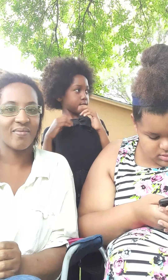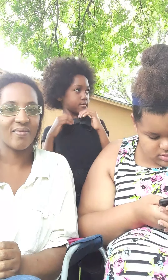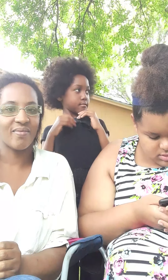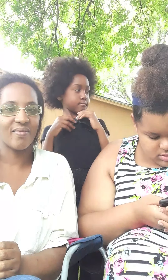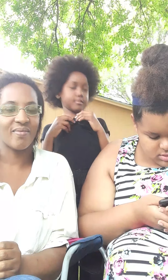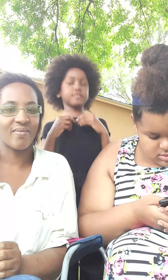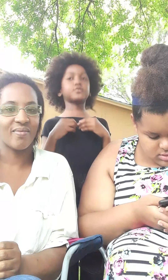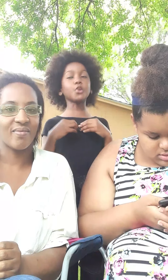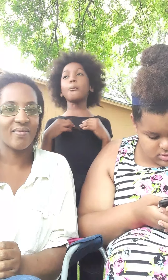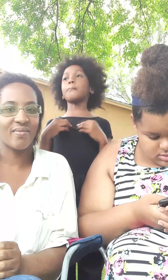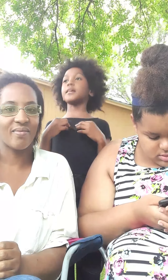Stupid